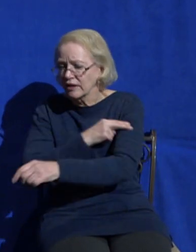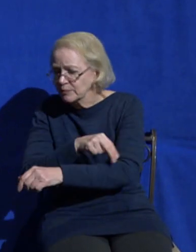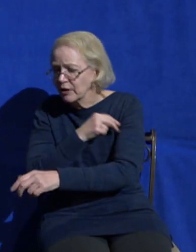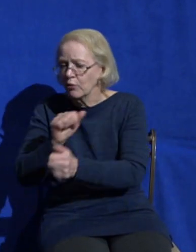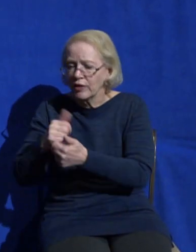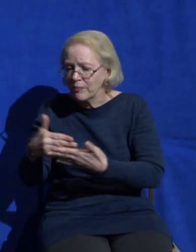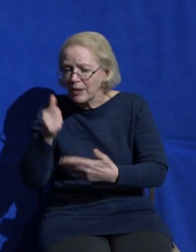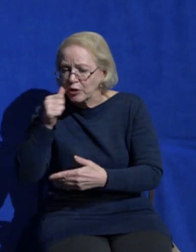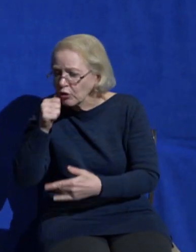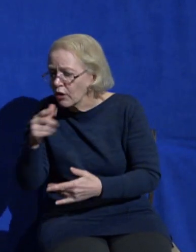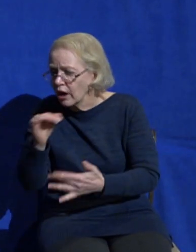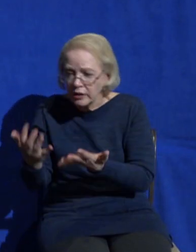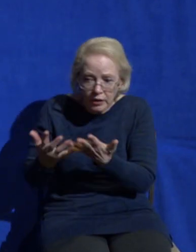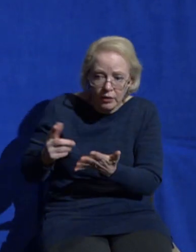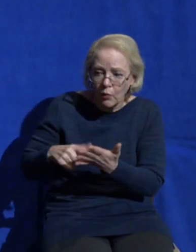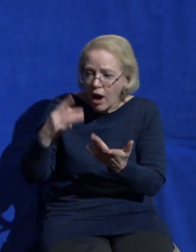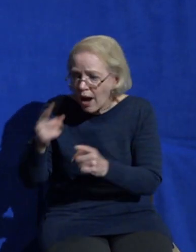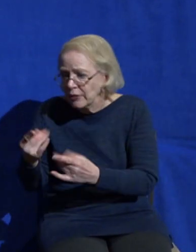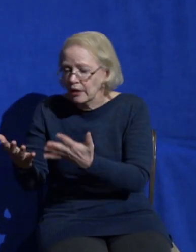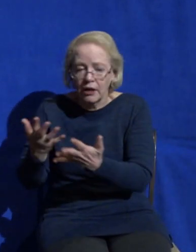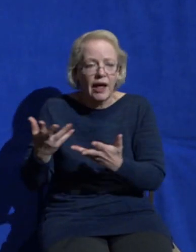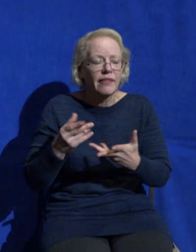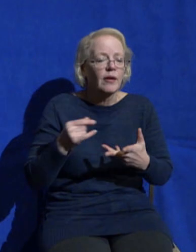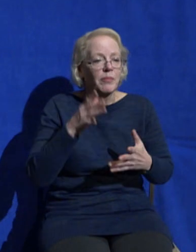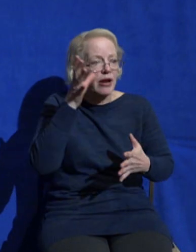and they're just grieving some of you are grieving